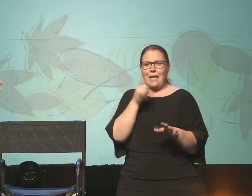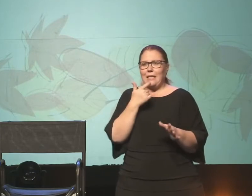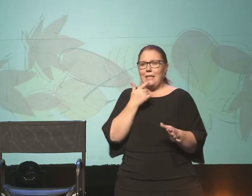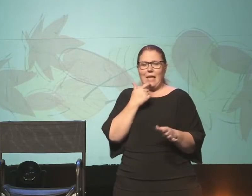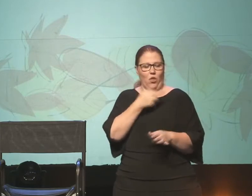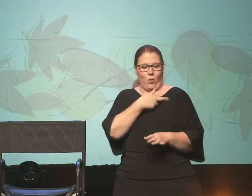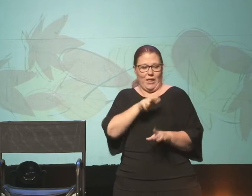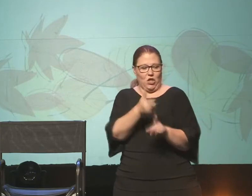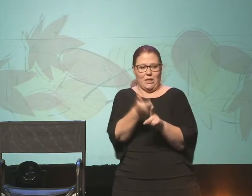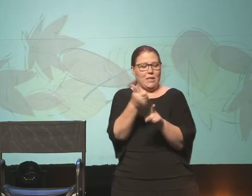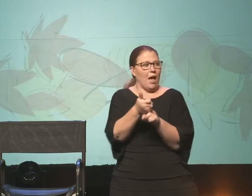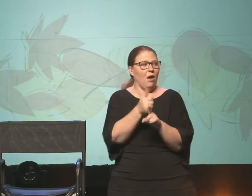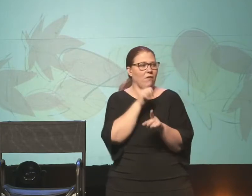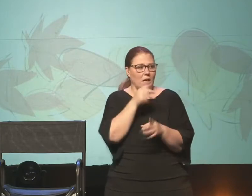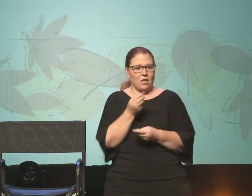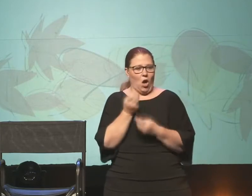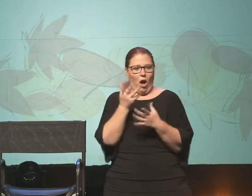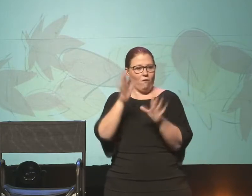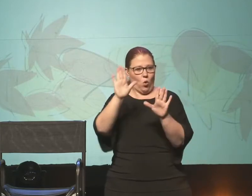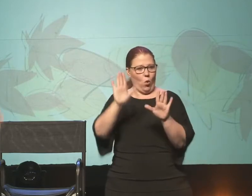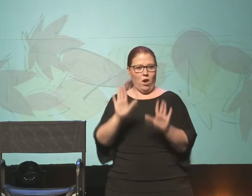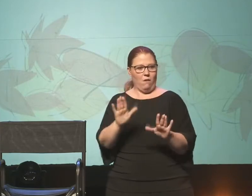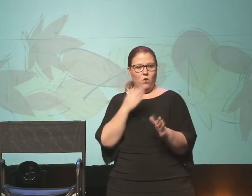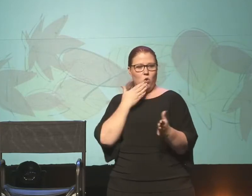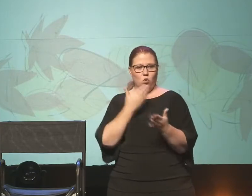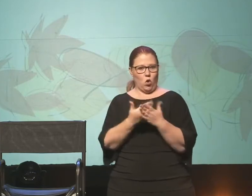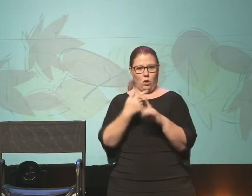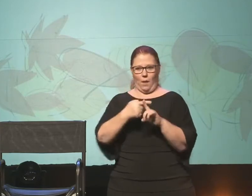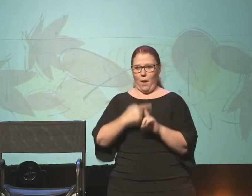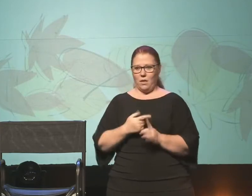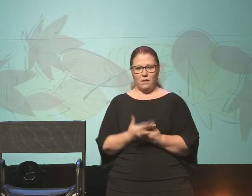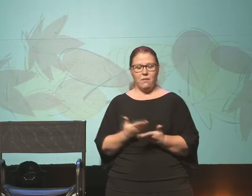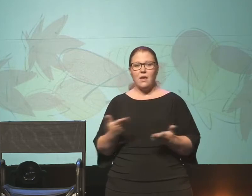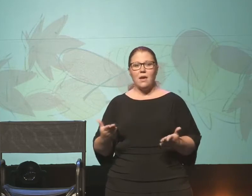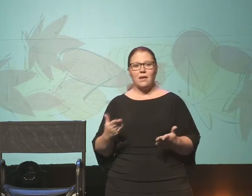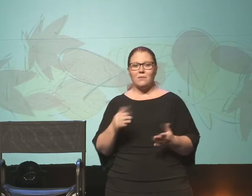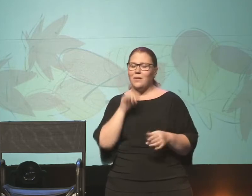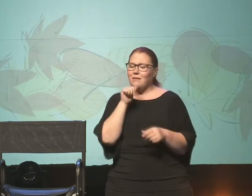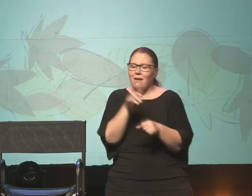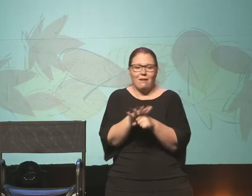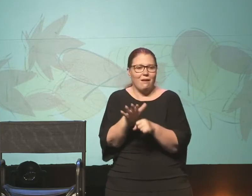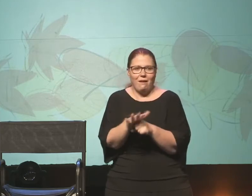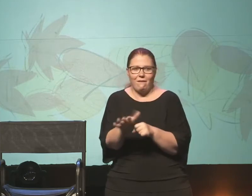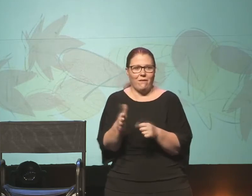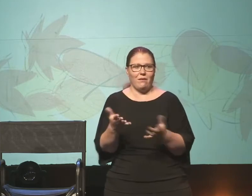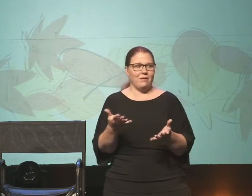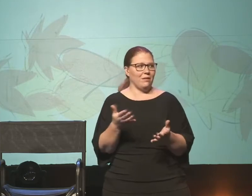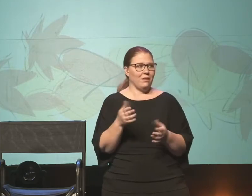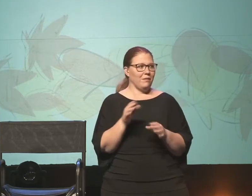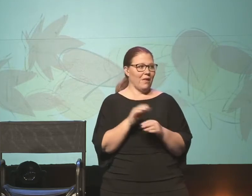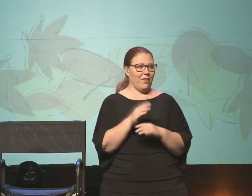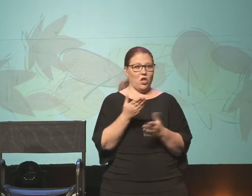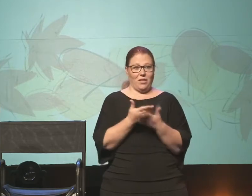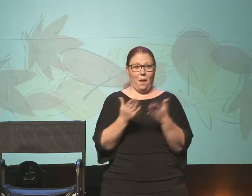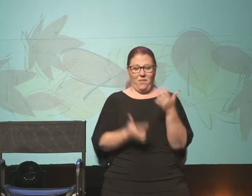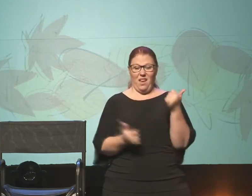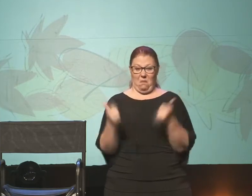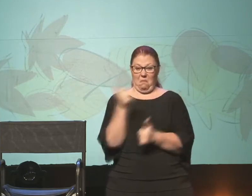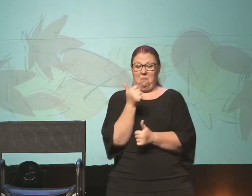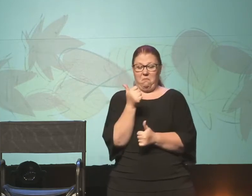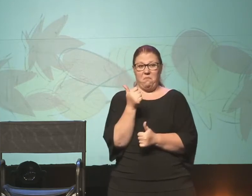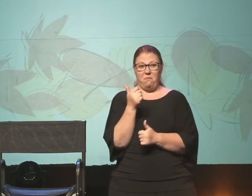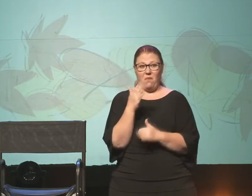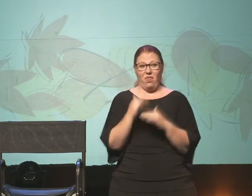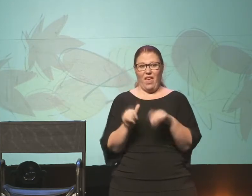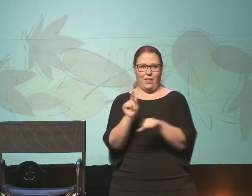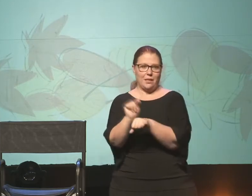religion itself doesn't offer wonderful, good things. It's just to say that it's not enough. And there's something that supersedes. There's something greater than